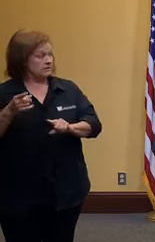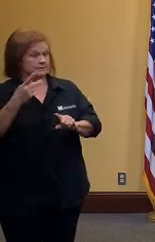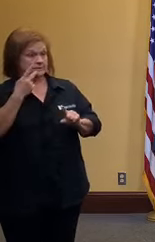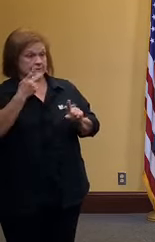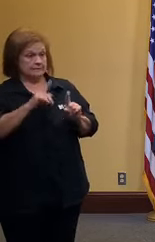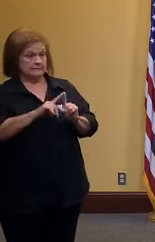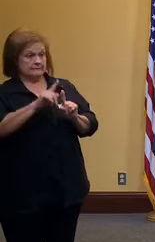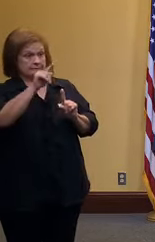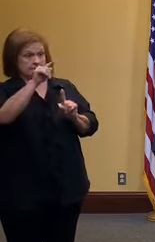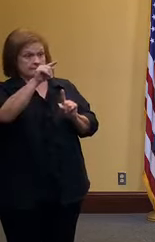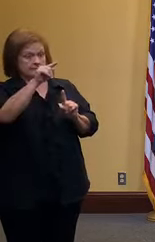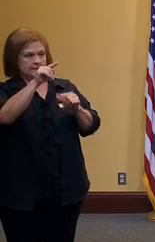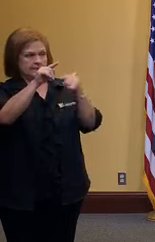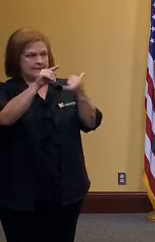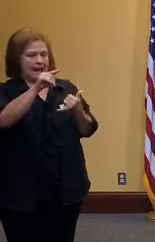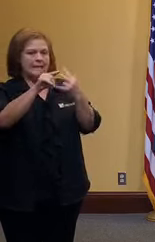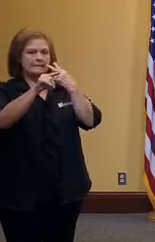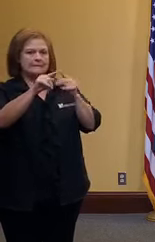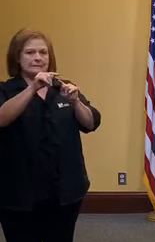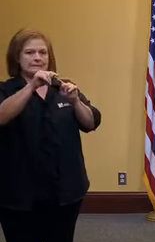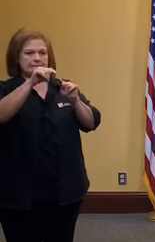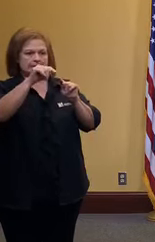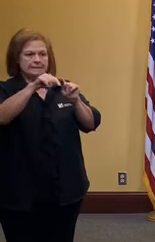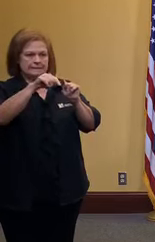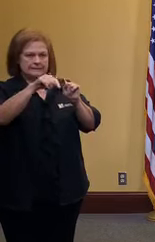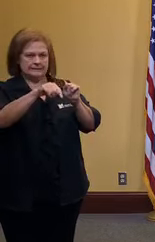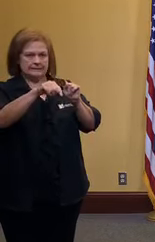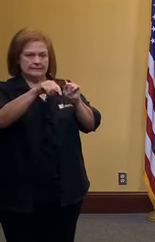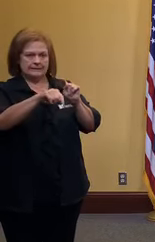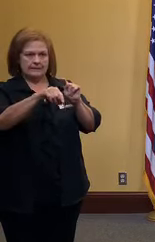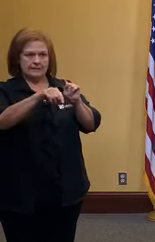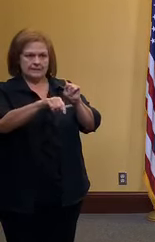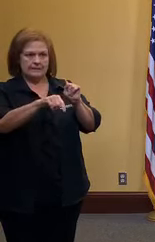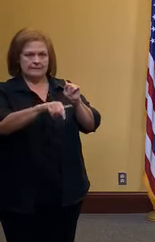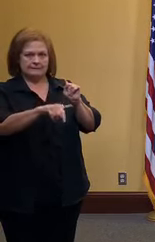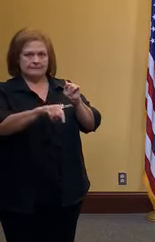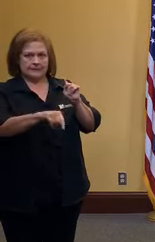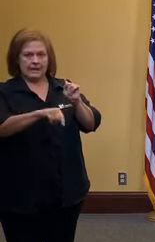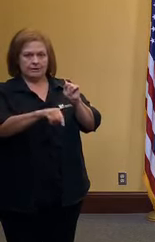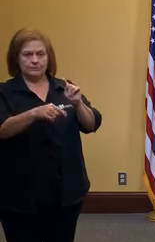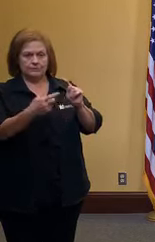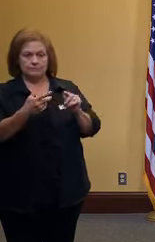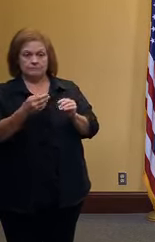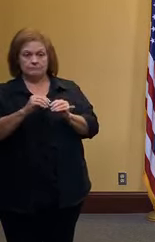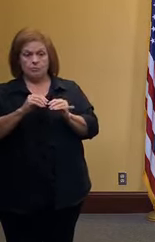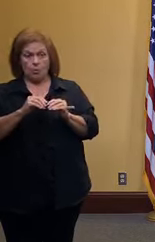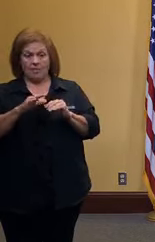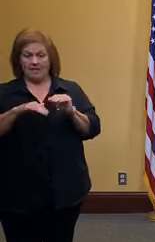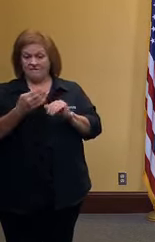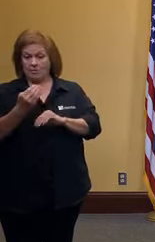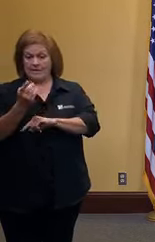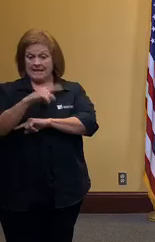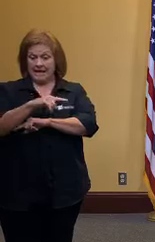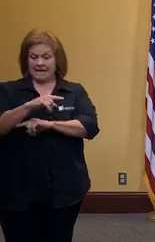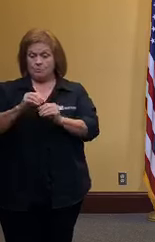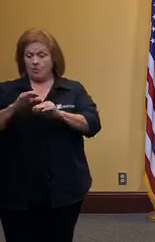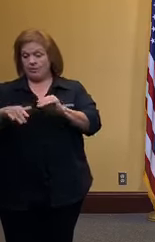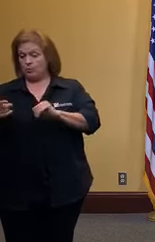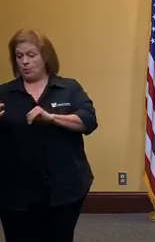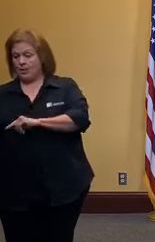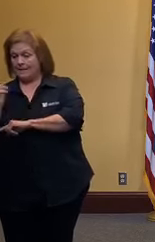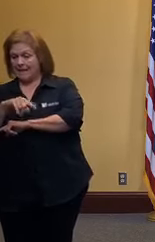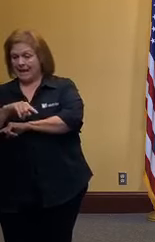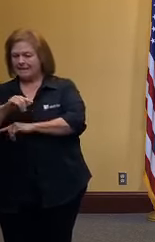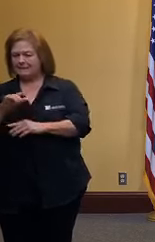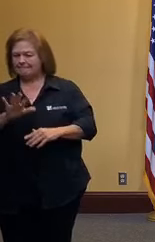see how much lower we have been for a sustained period of time so more than 14 days more than 21 days